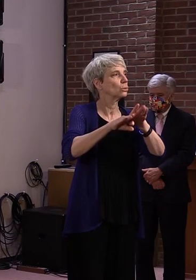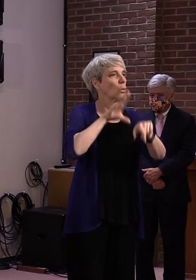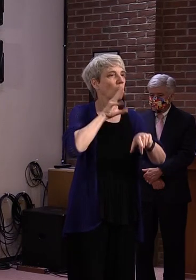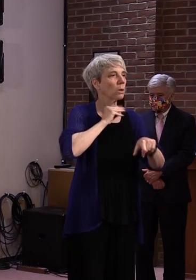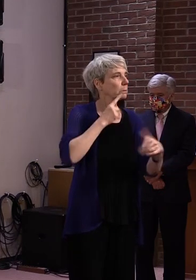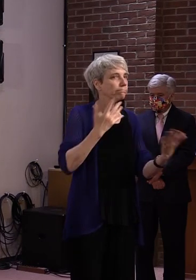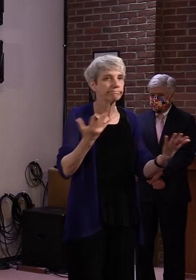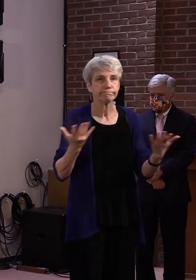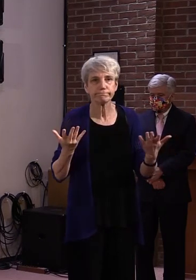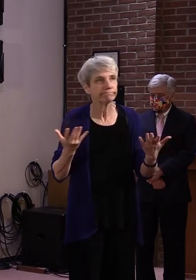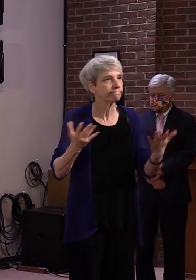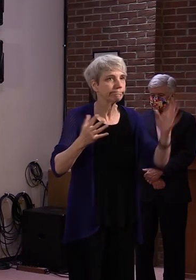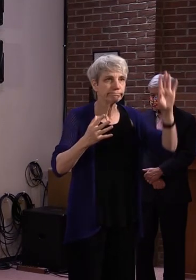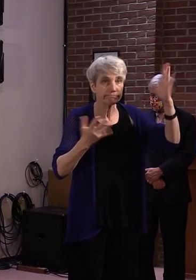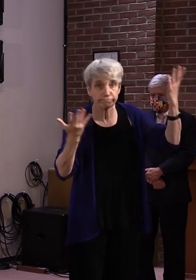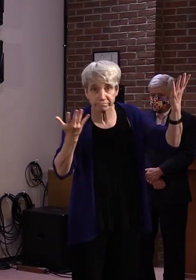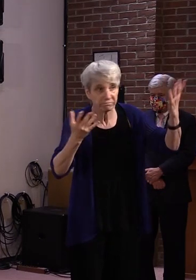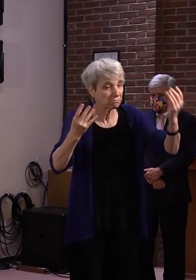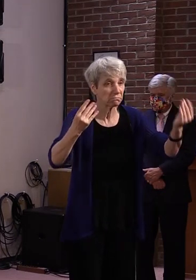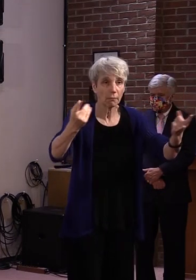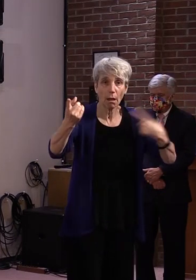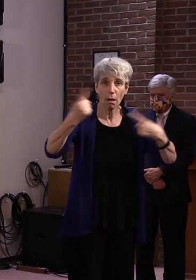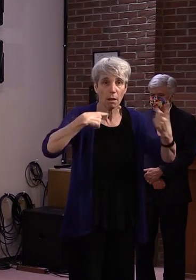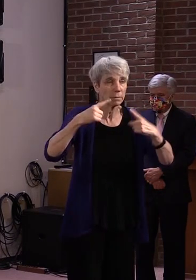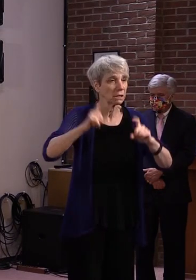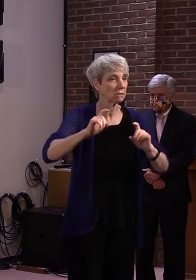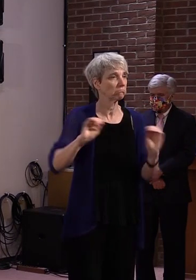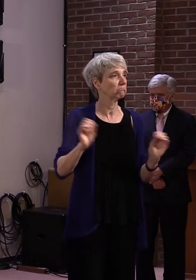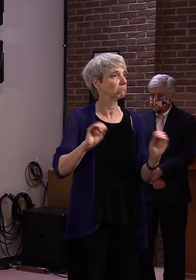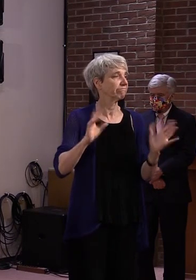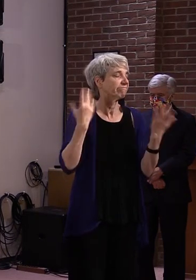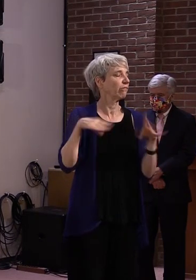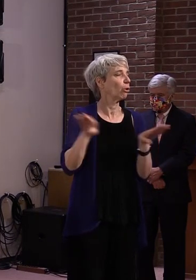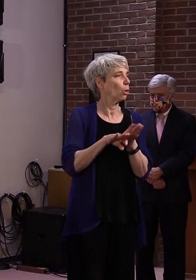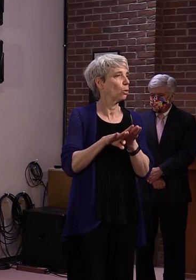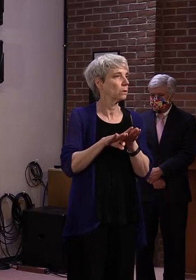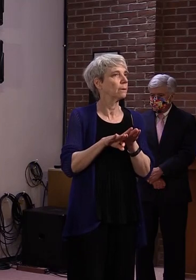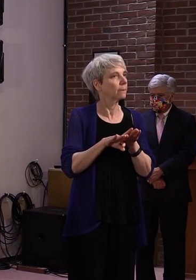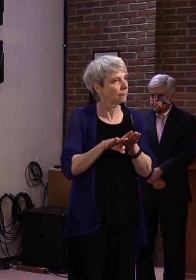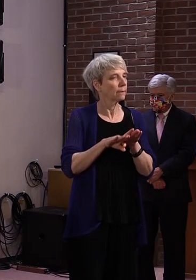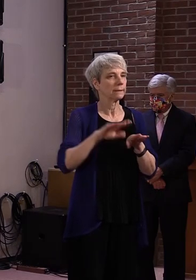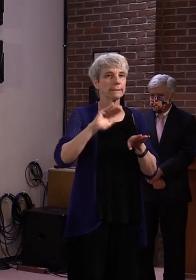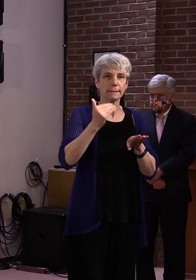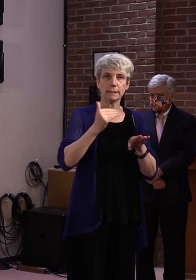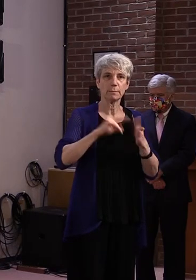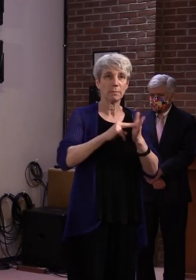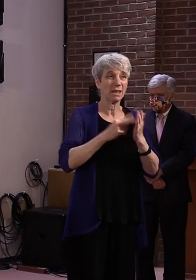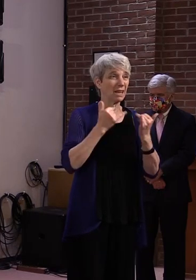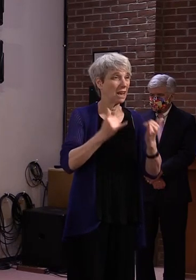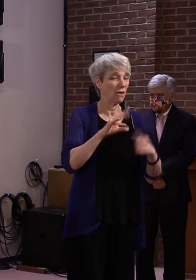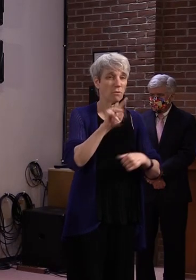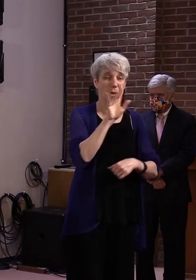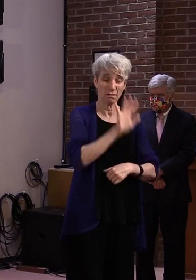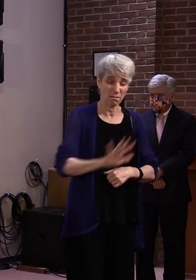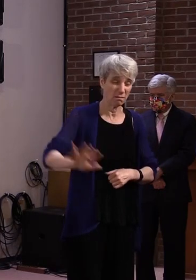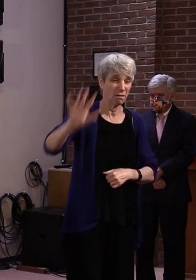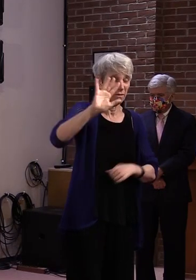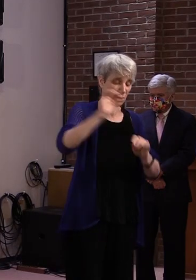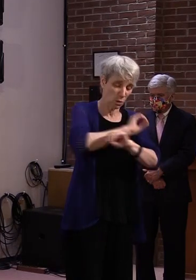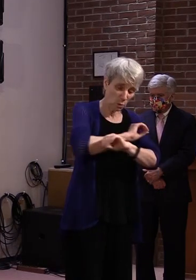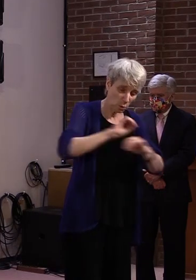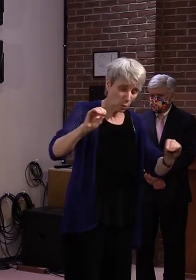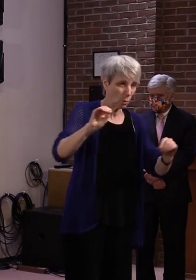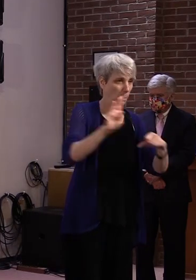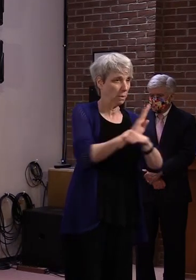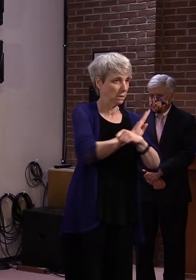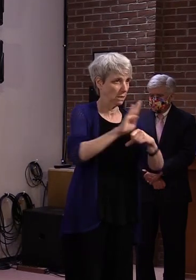I guess that means to confirm that there are no commercial testing sites in Vermont. I also